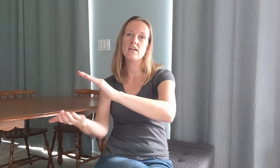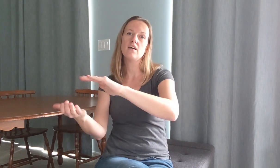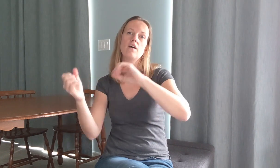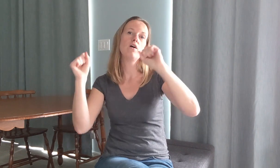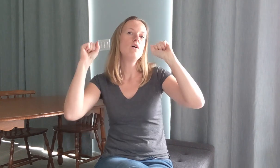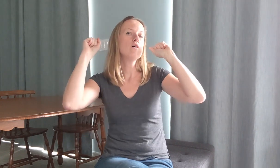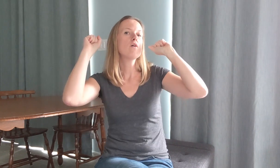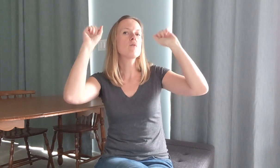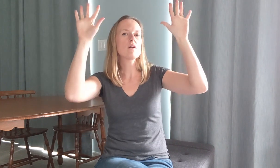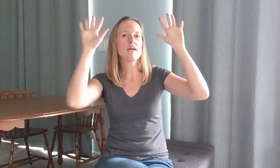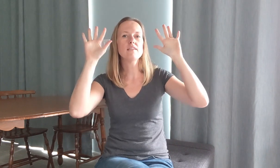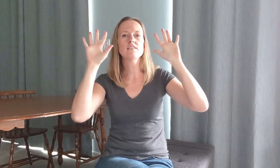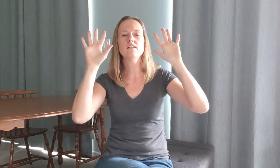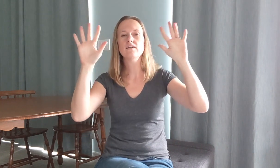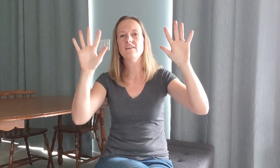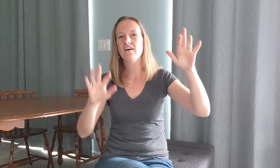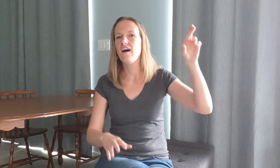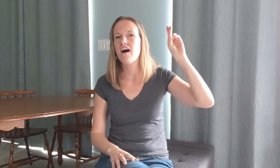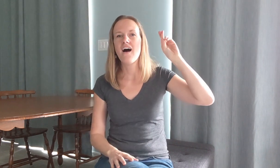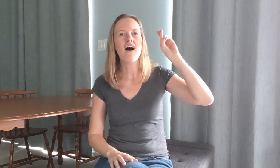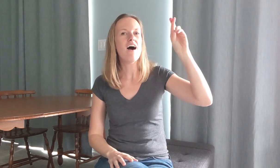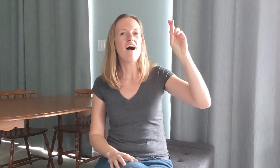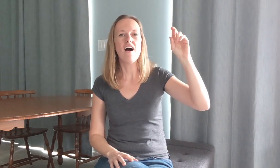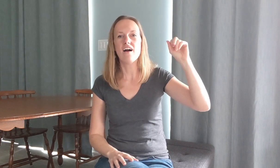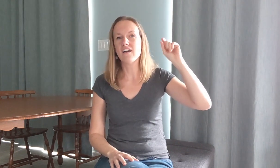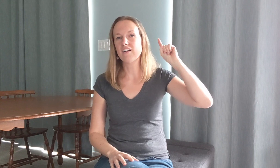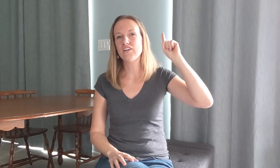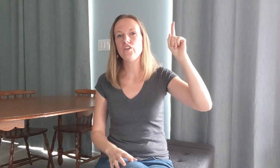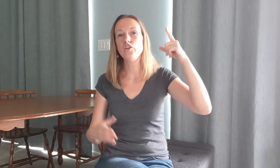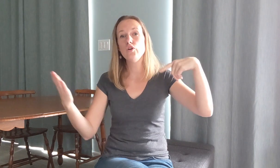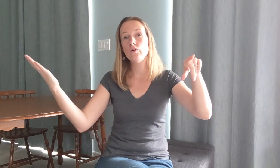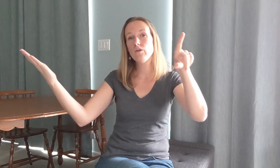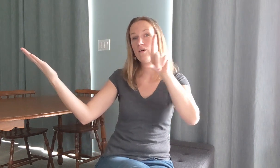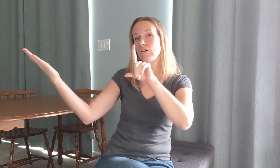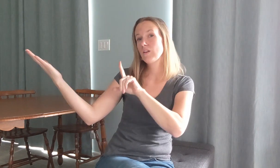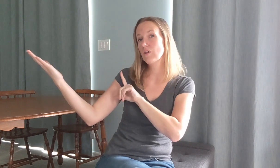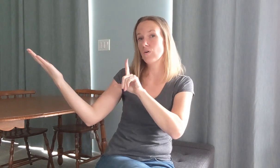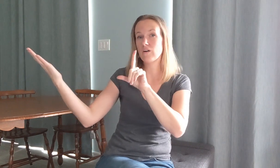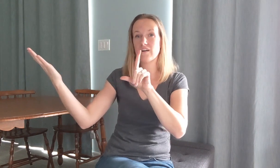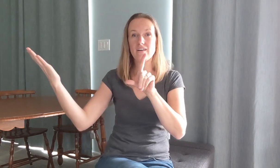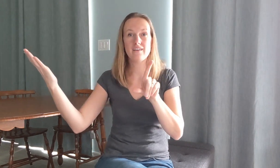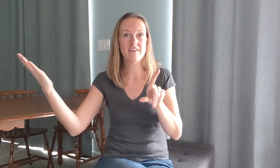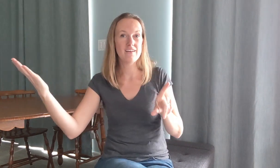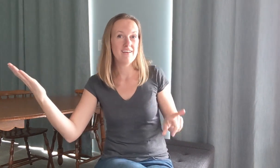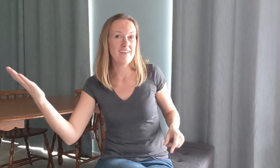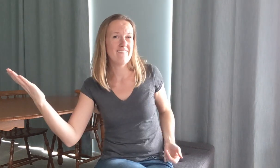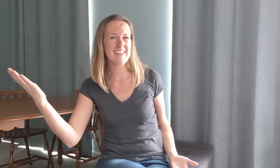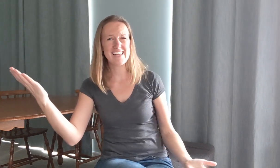great great are you lord great one last